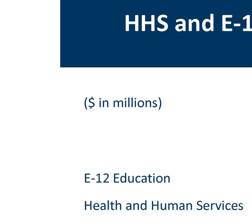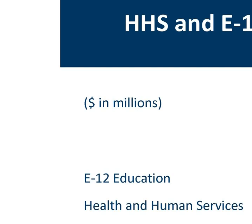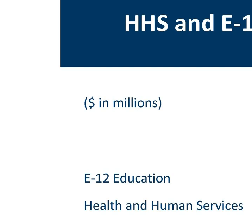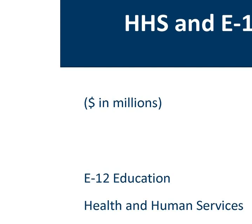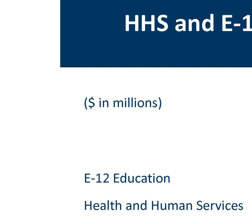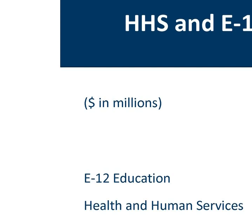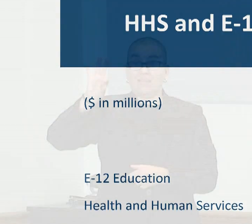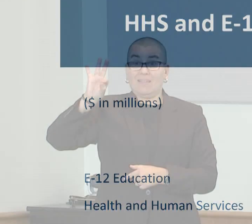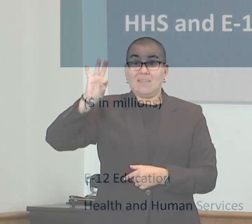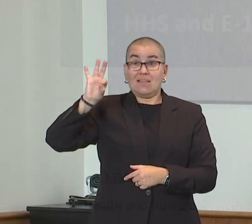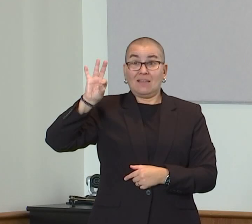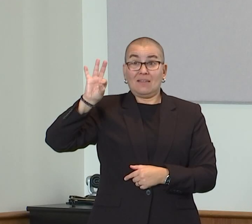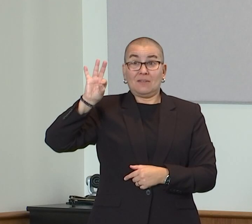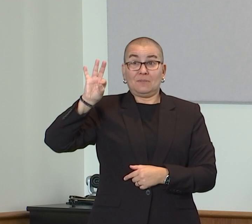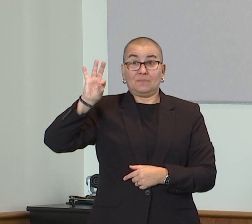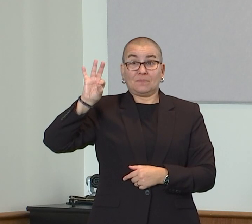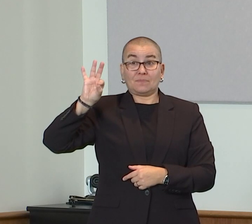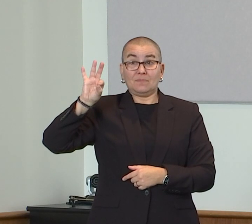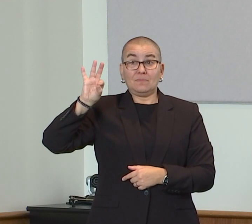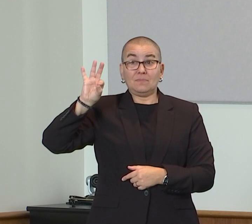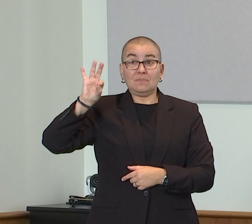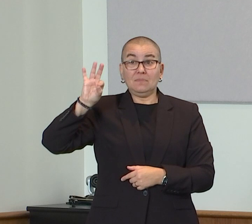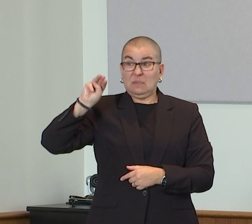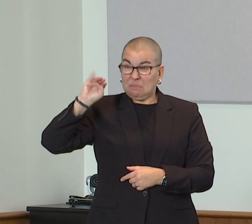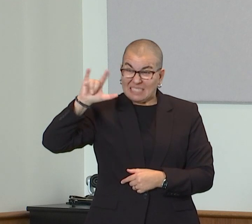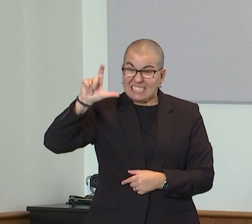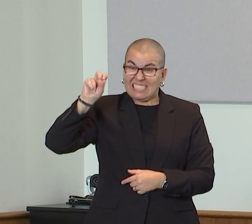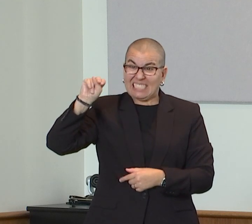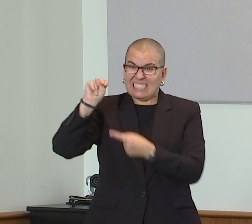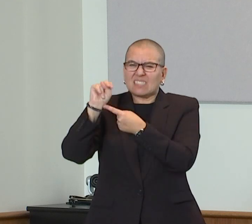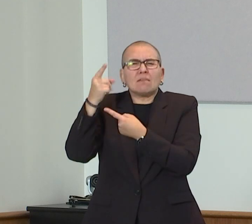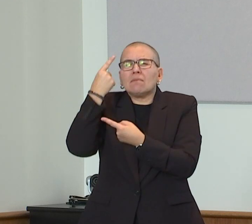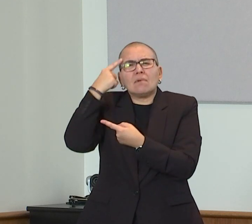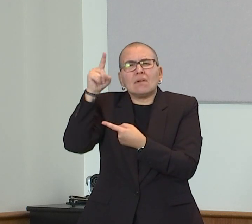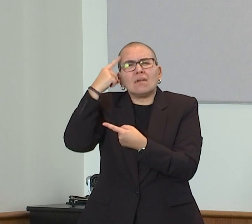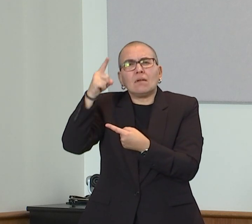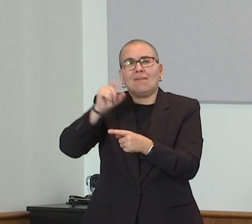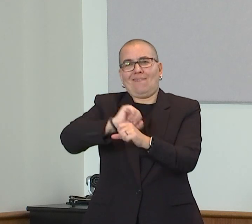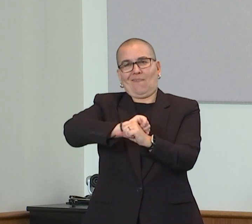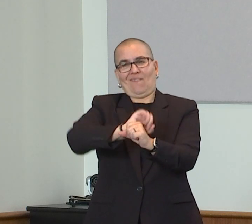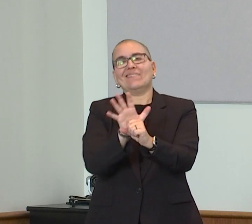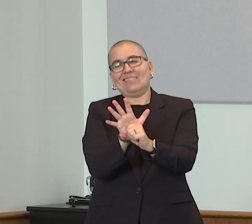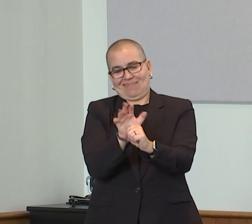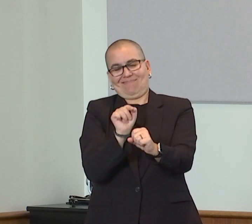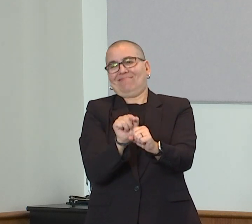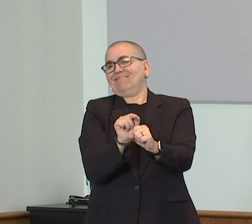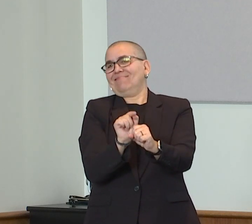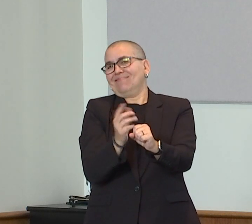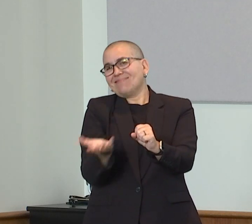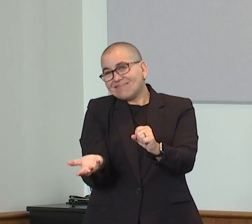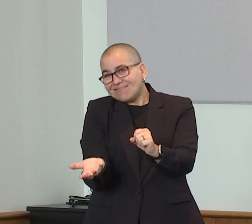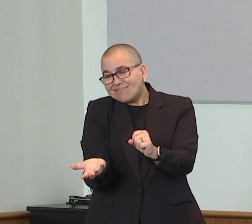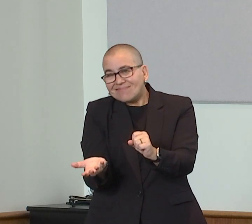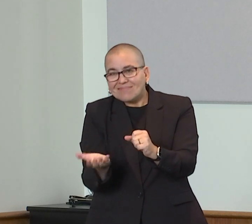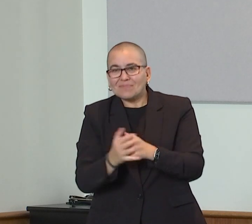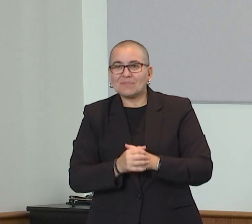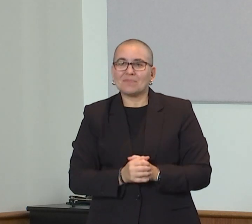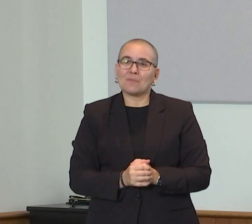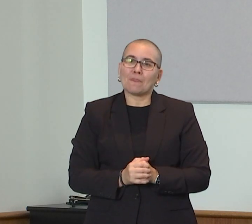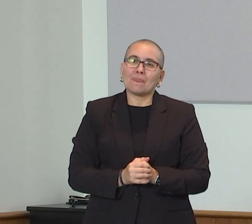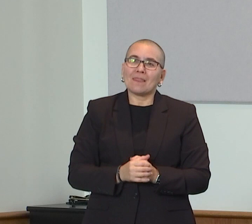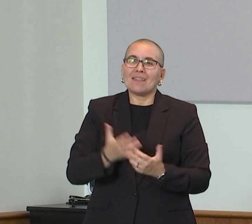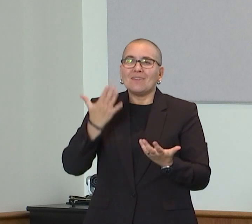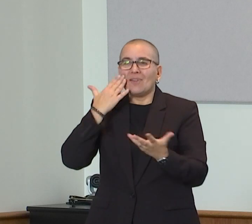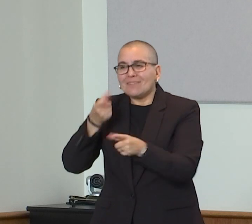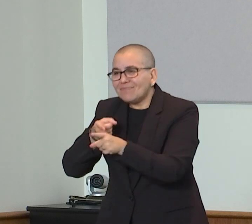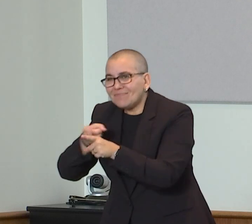budget for COVID-19 management. However, as those funds have been allocated to state agencies, their expenditures are showing up